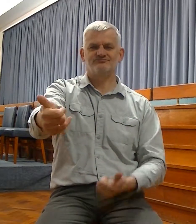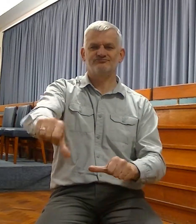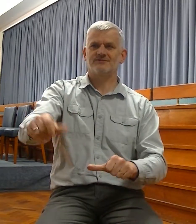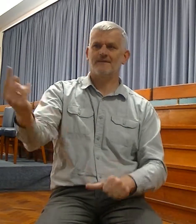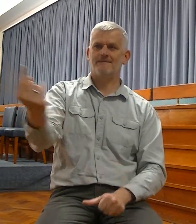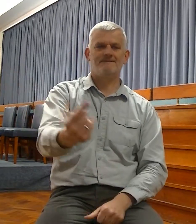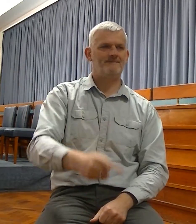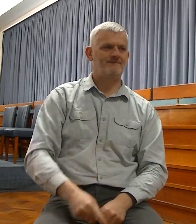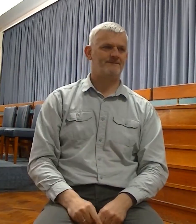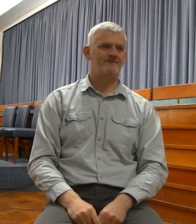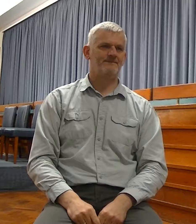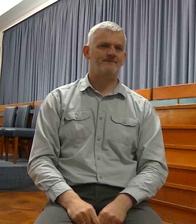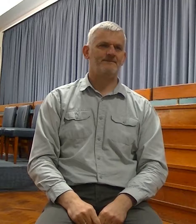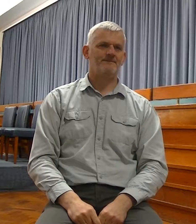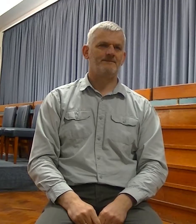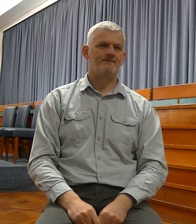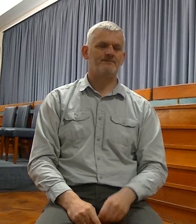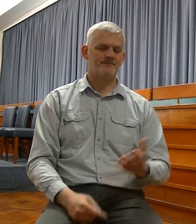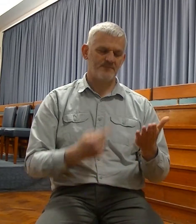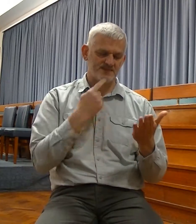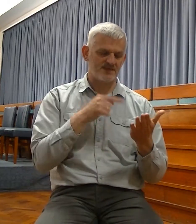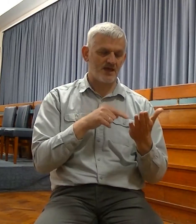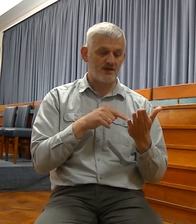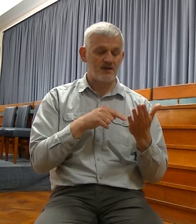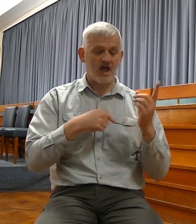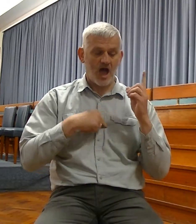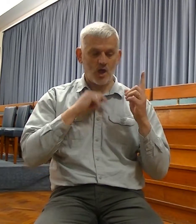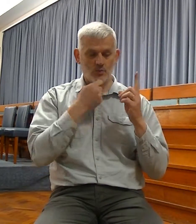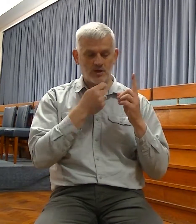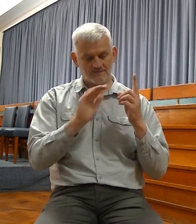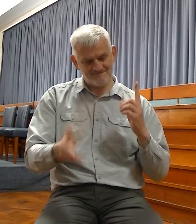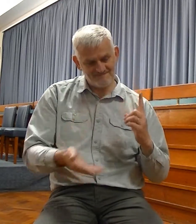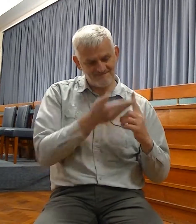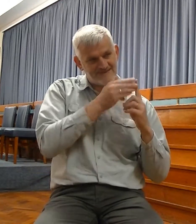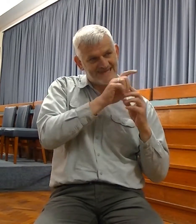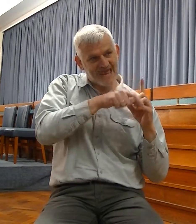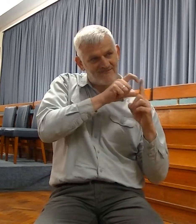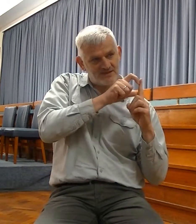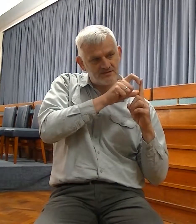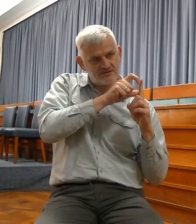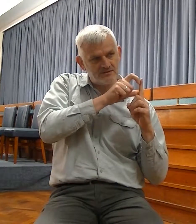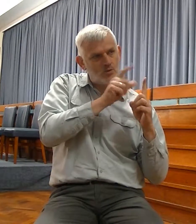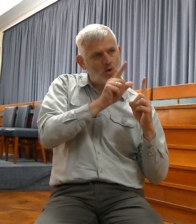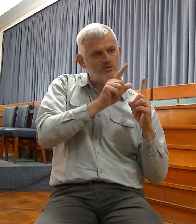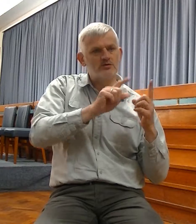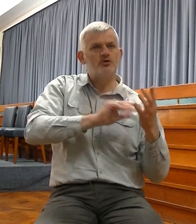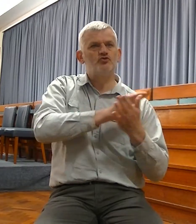will raise unto David a righteous branch, and a king shall reign and prosper. This is Christ,